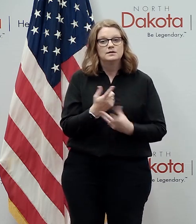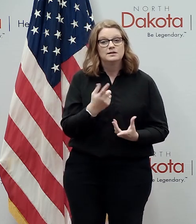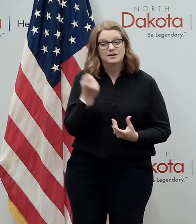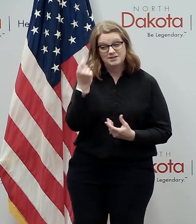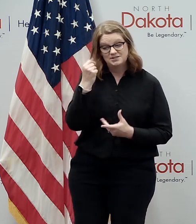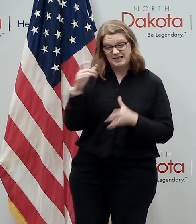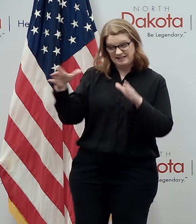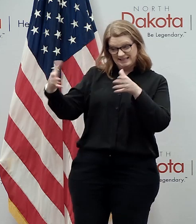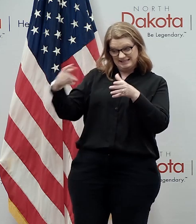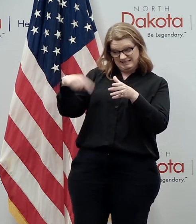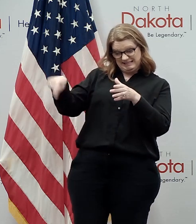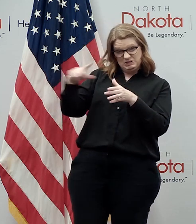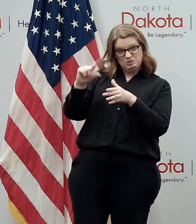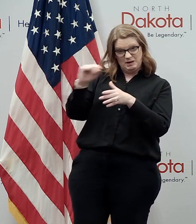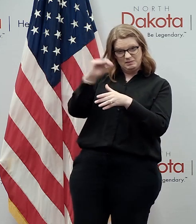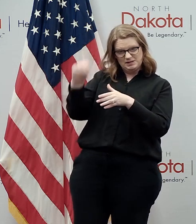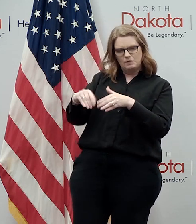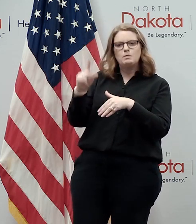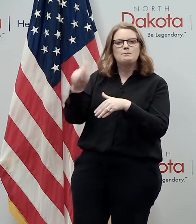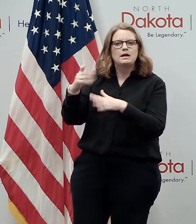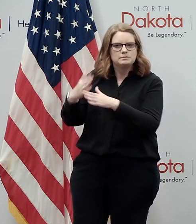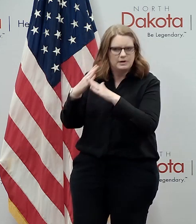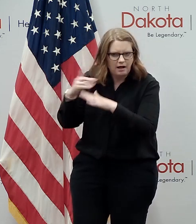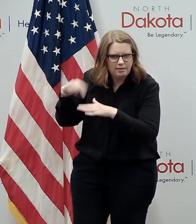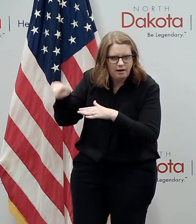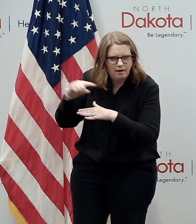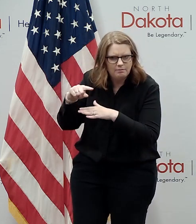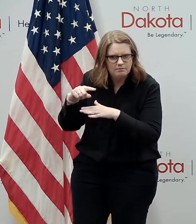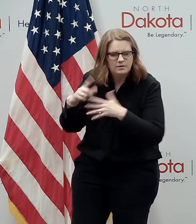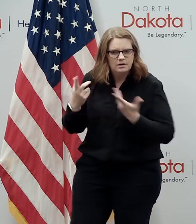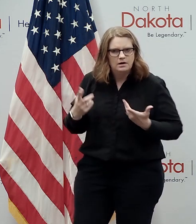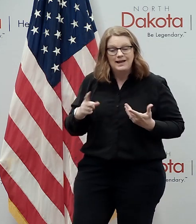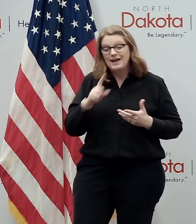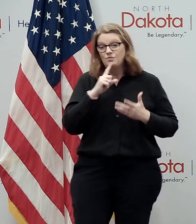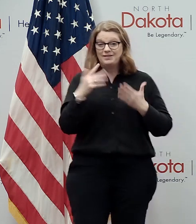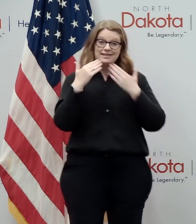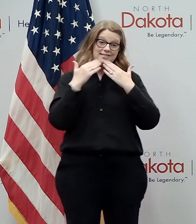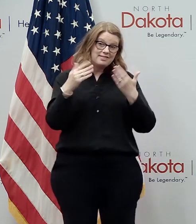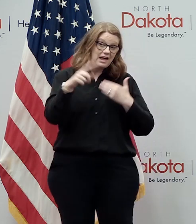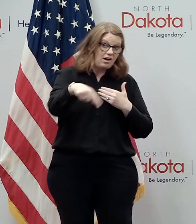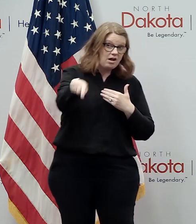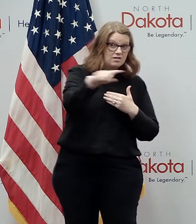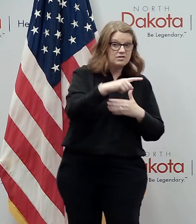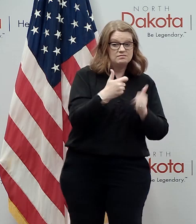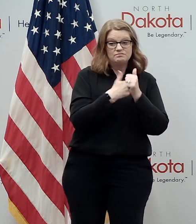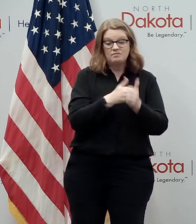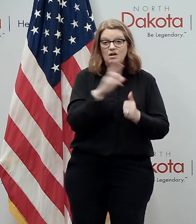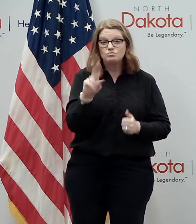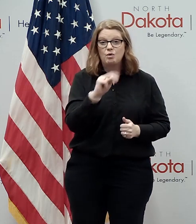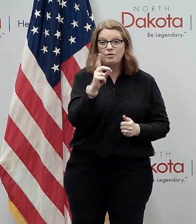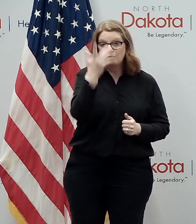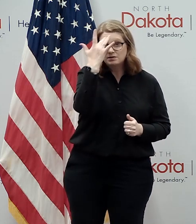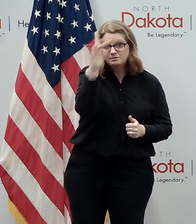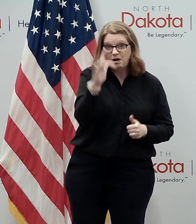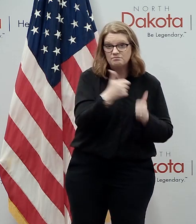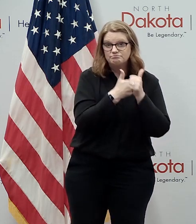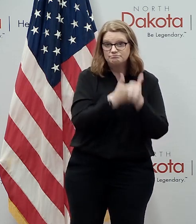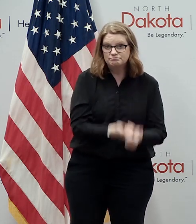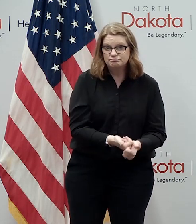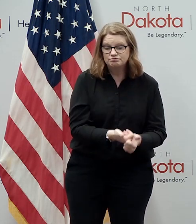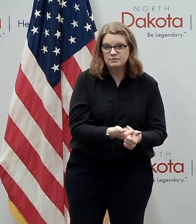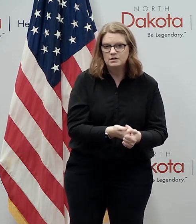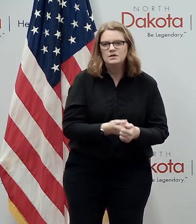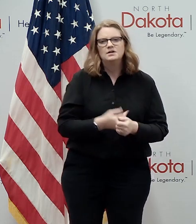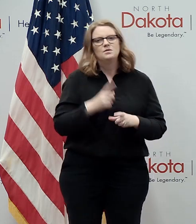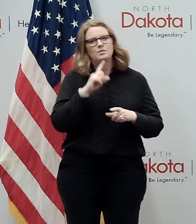most vulnerable one of the ways that we can all do that and again thank you for all of you who've acted north dakota smart throughout this thing but you know just the